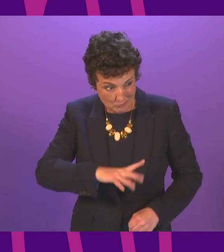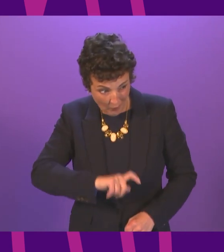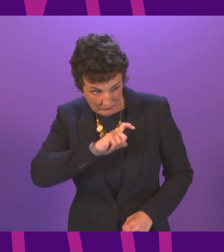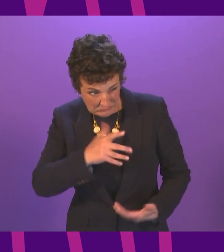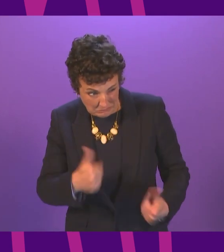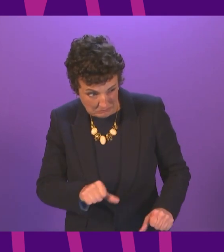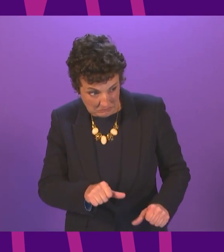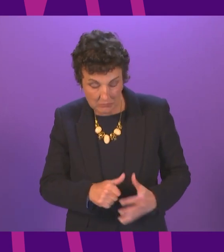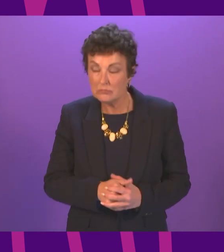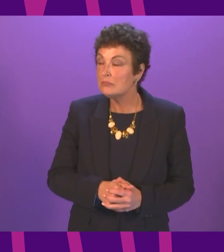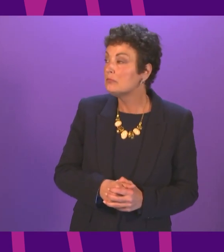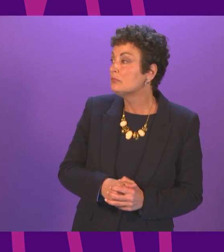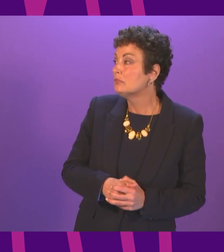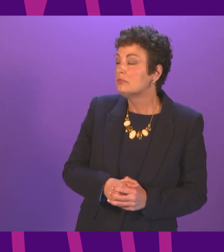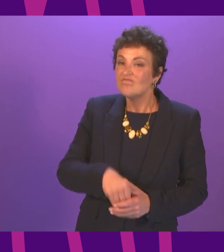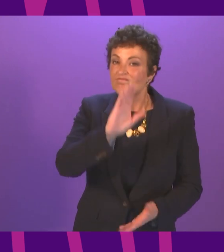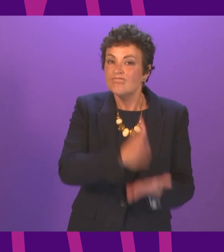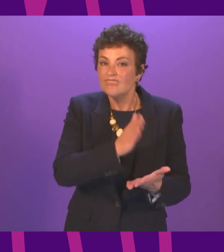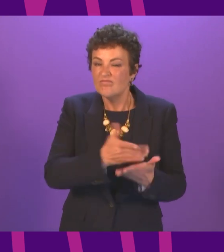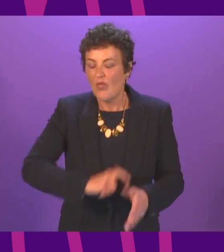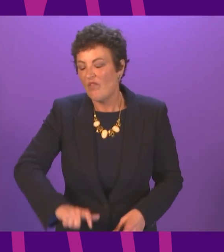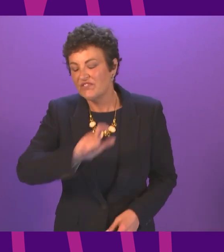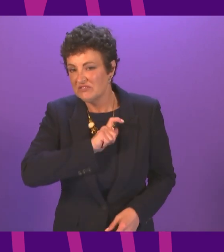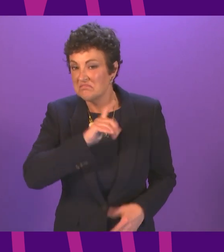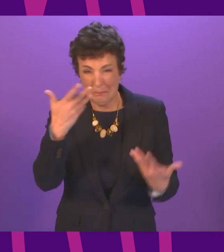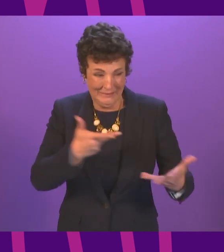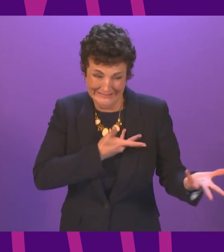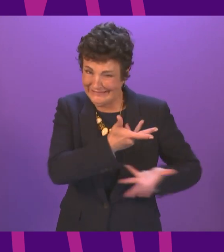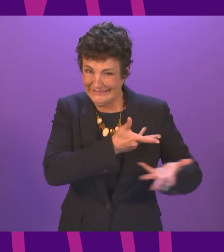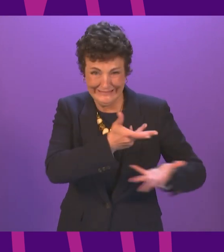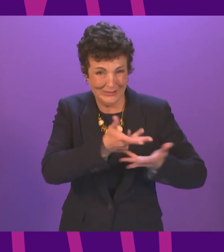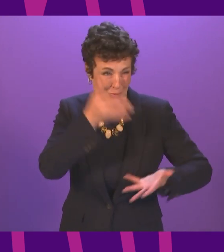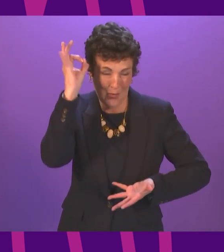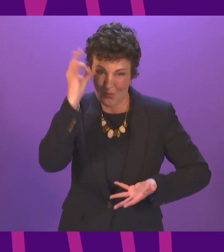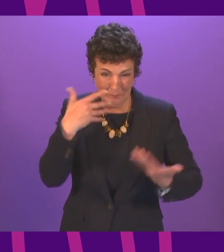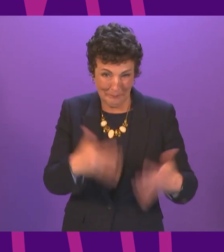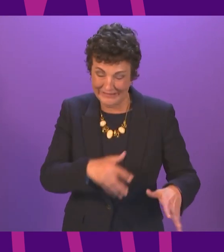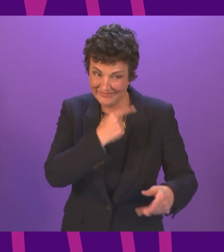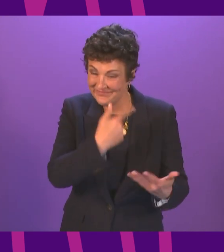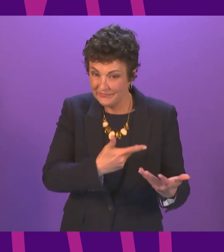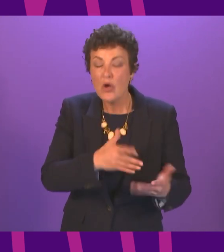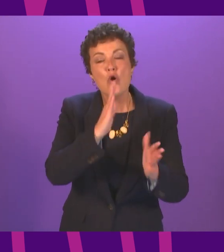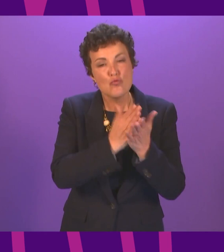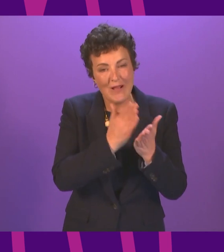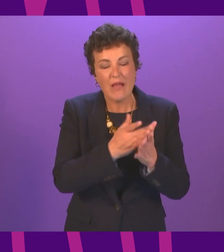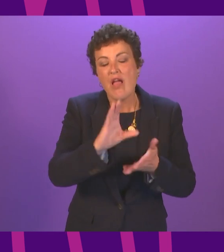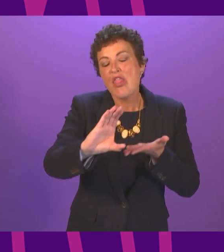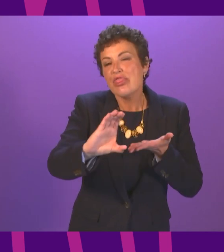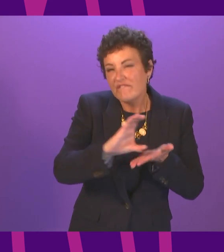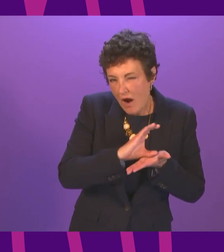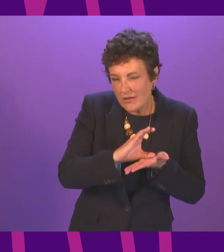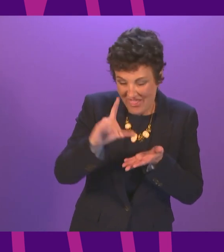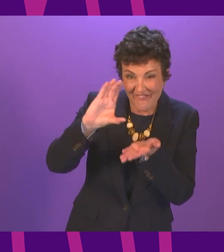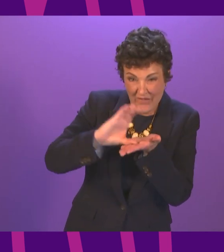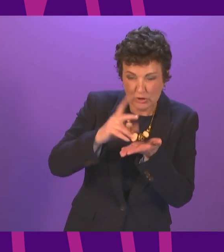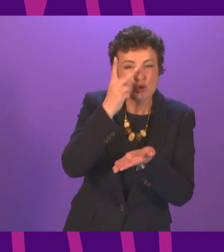I am confident about that. Discussions have been going on with local authorities principally. The fund is split into essentially